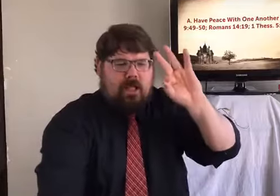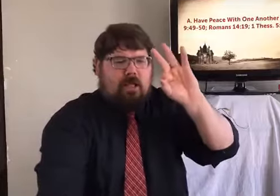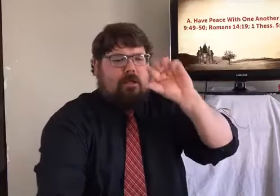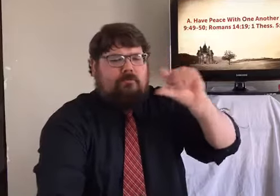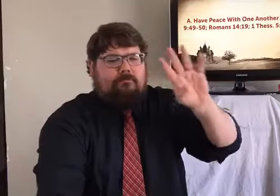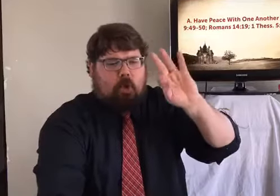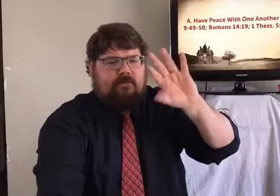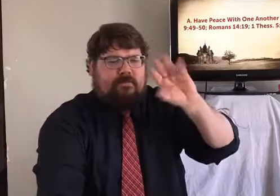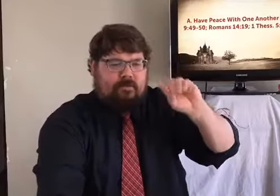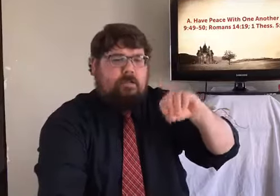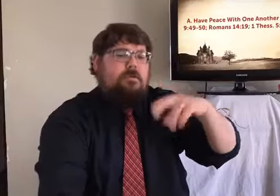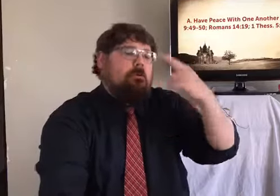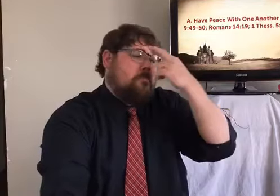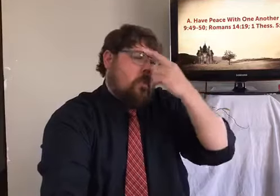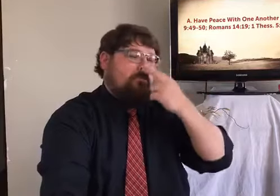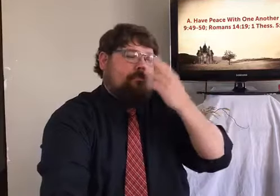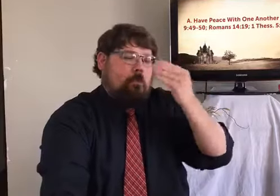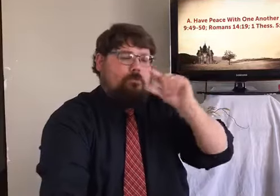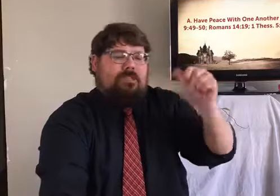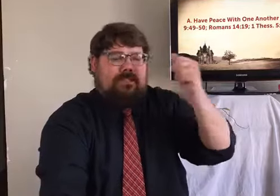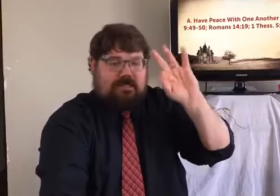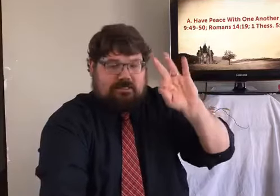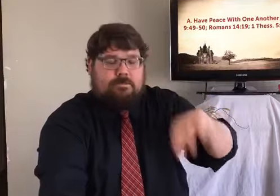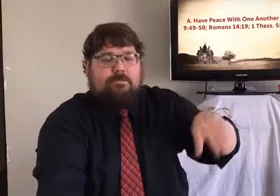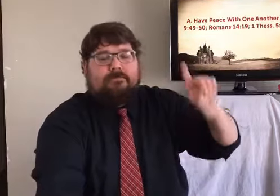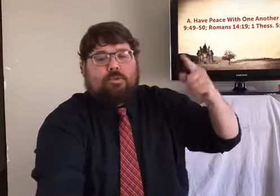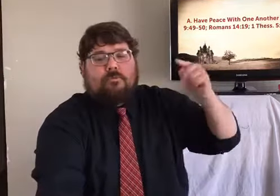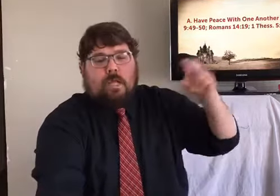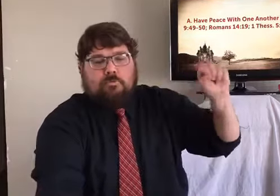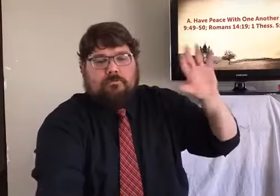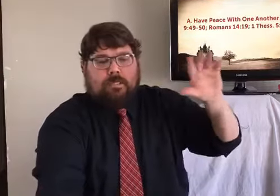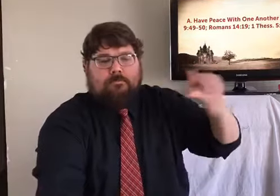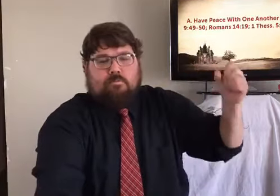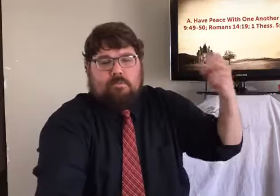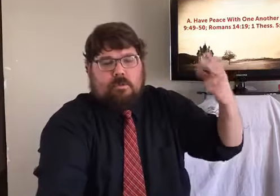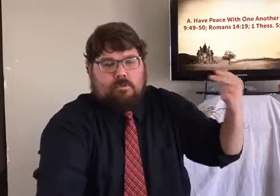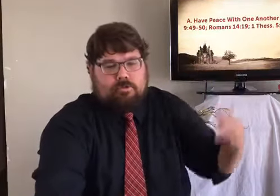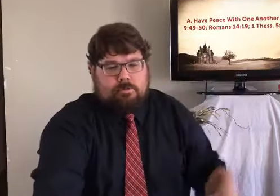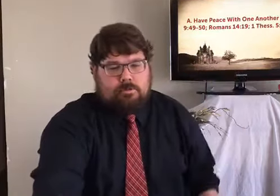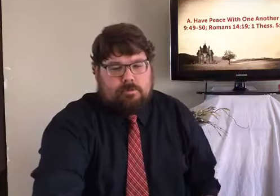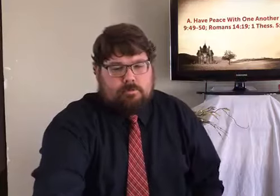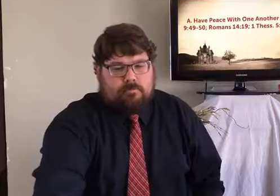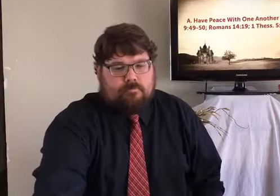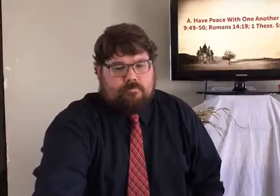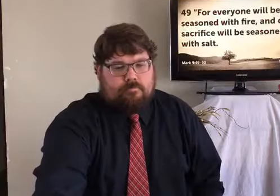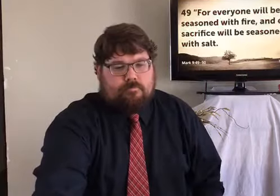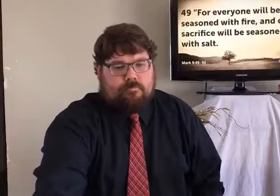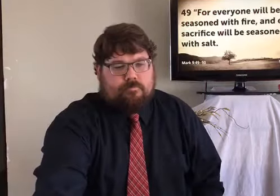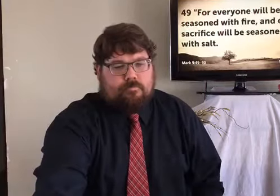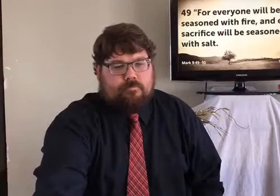And Jesus was encouraging peace with one another. And here are several verse references for this.